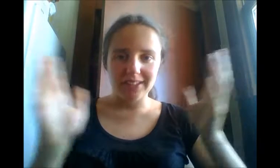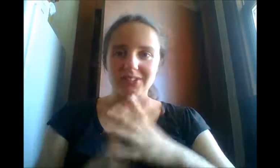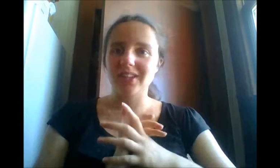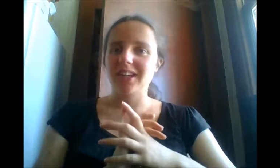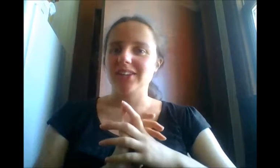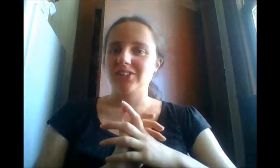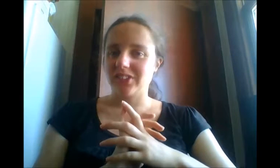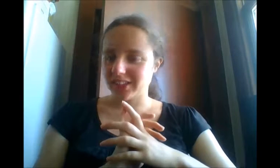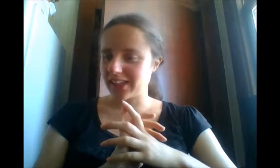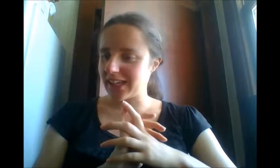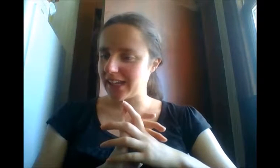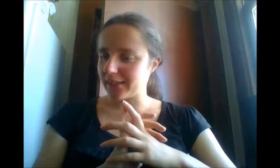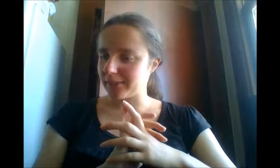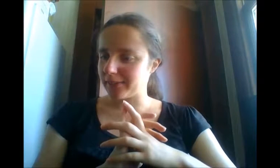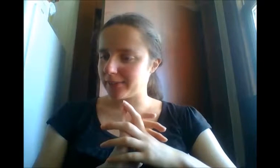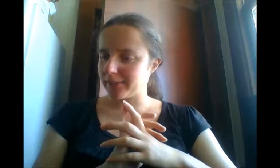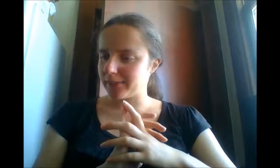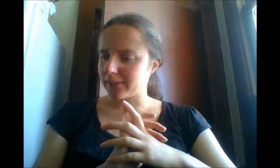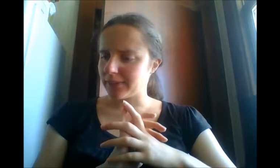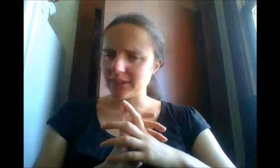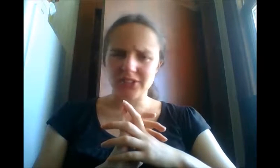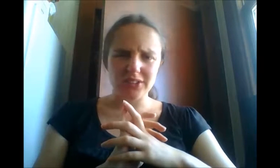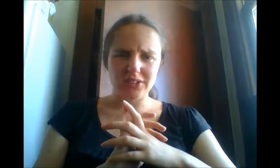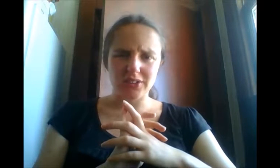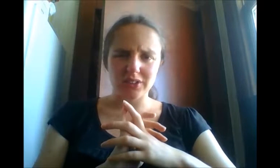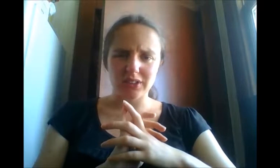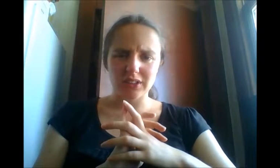Please check that out. Is there a dot in there?